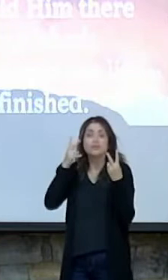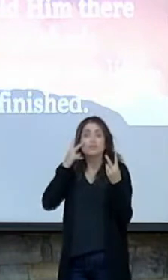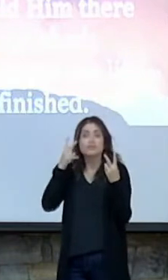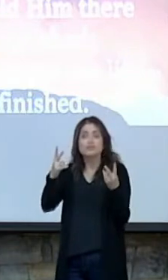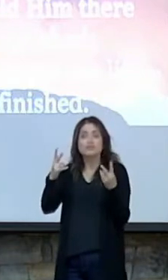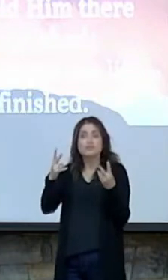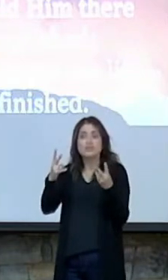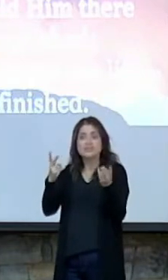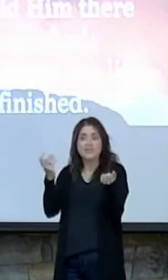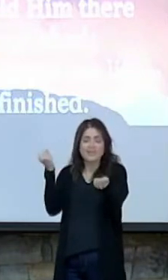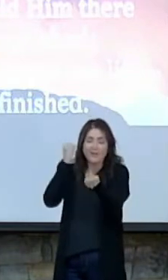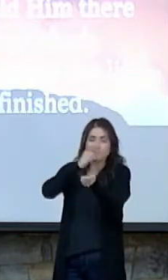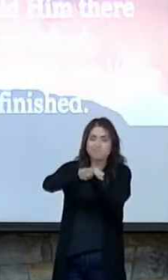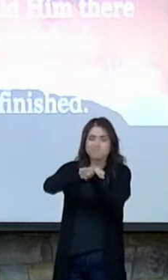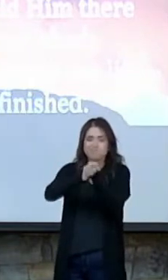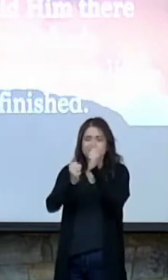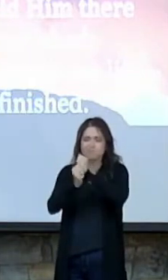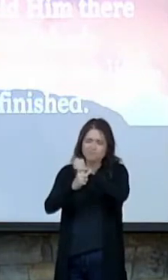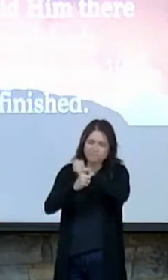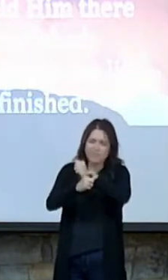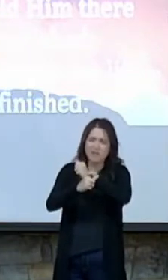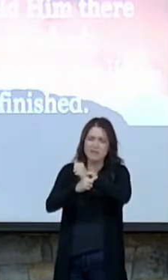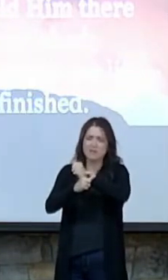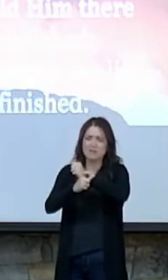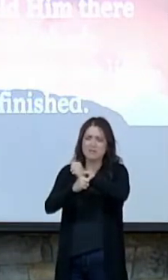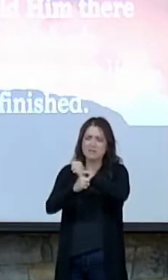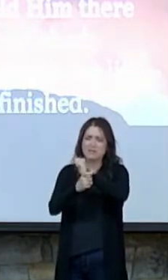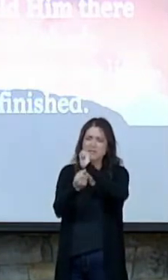his hands and in his feet?